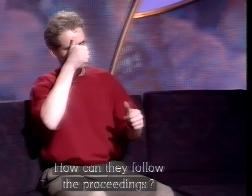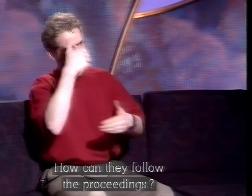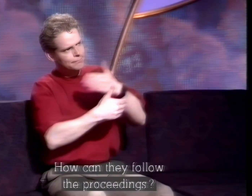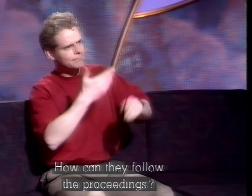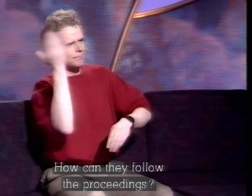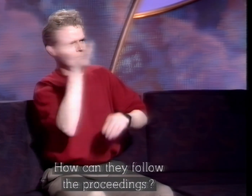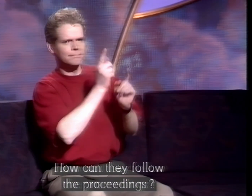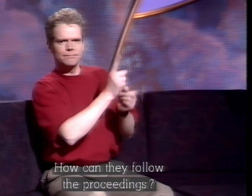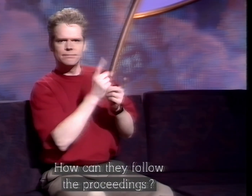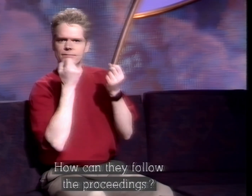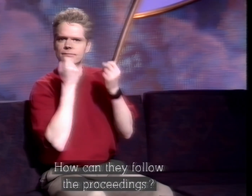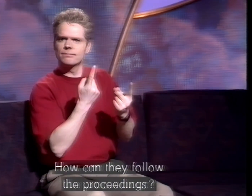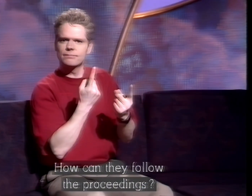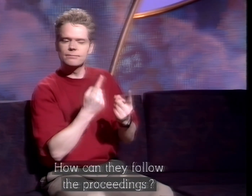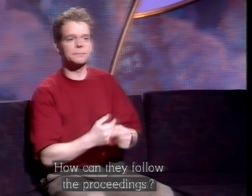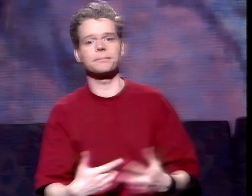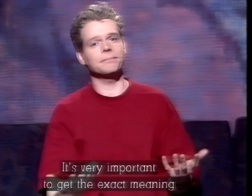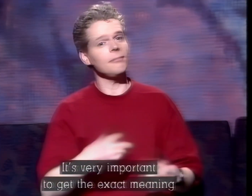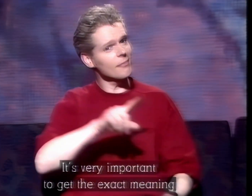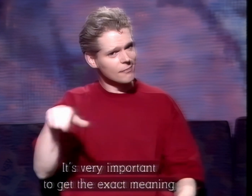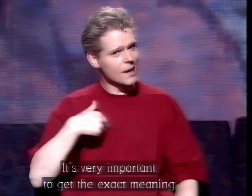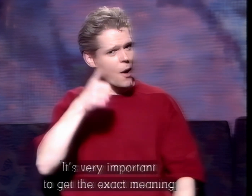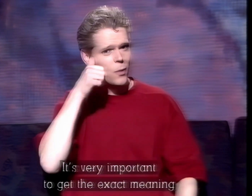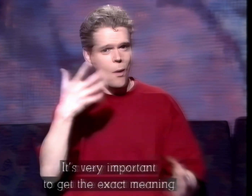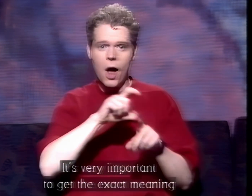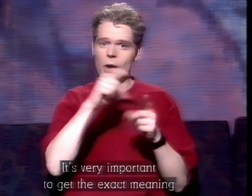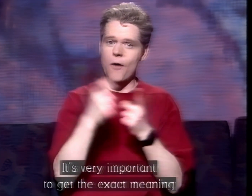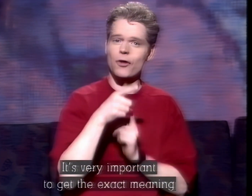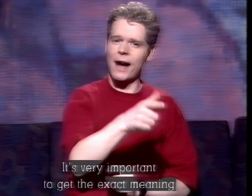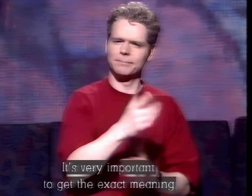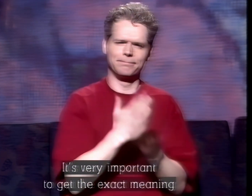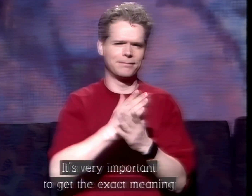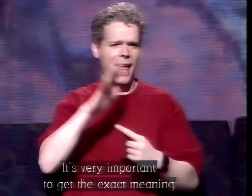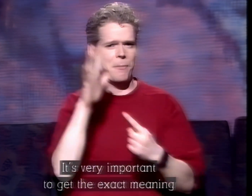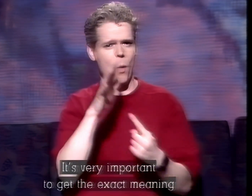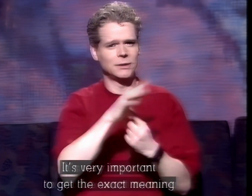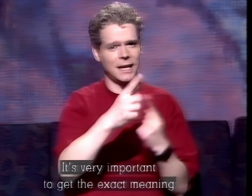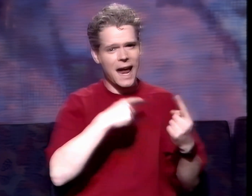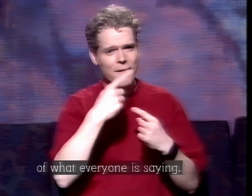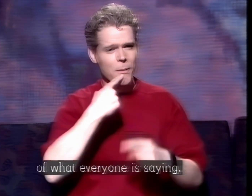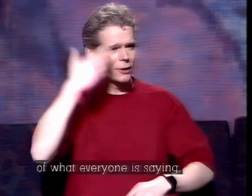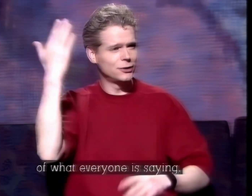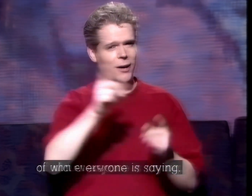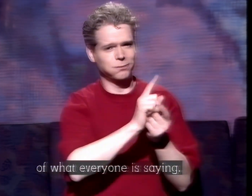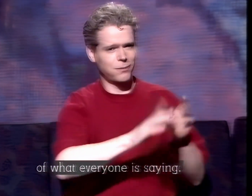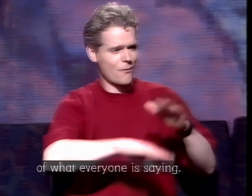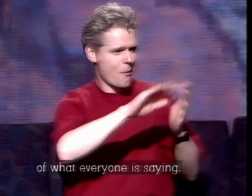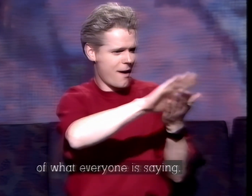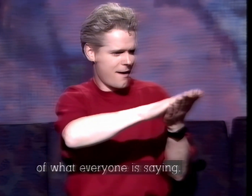can they manage to follow the proceedings? We all know when attending conferences that it's very important to get the exact meaning of what everyone